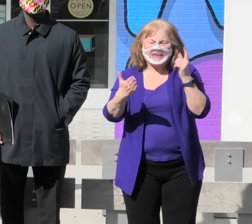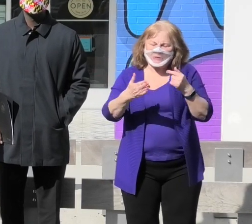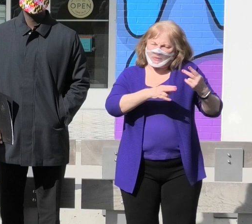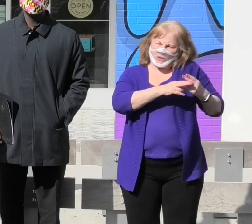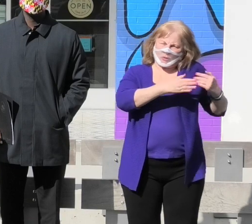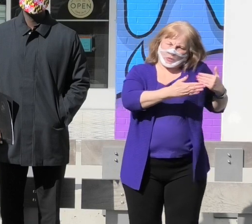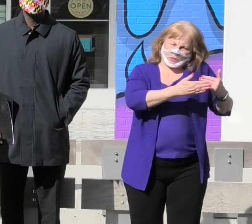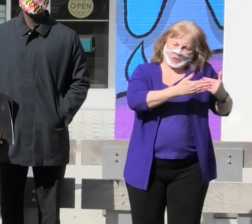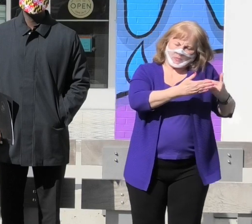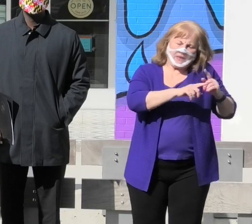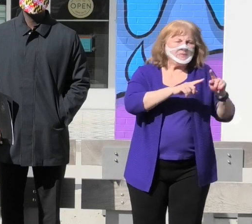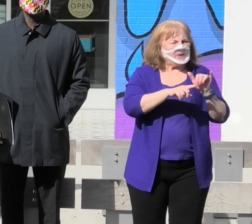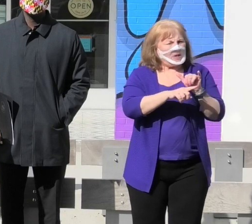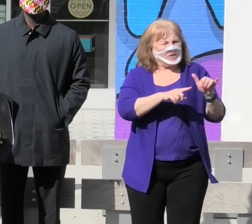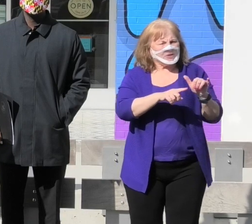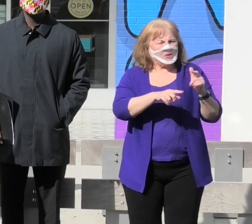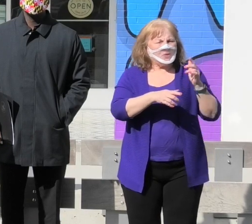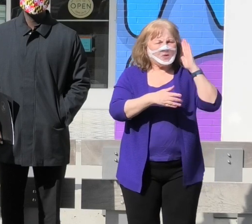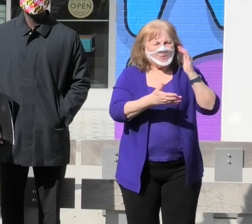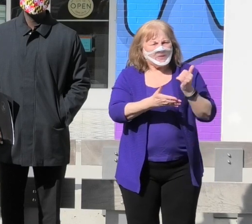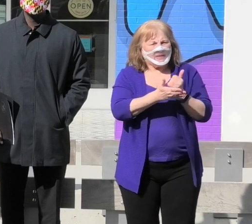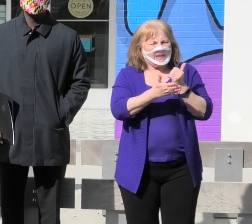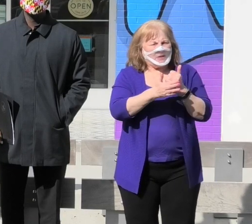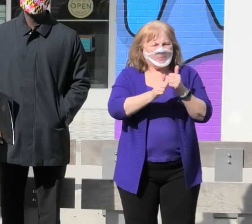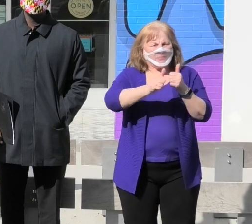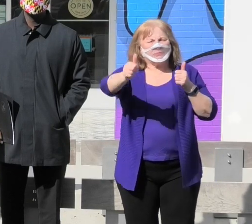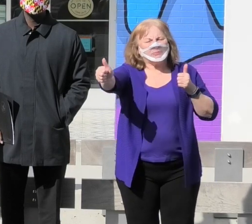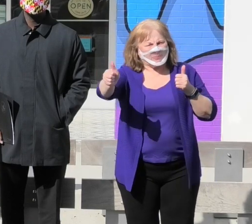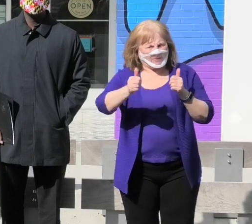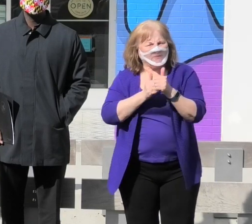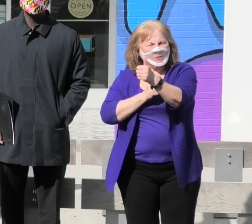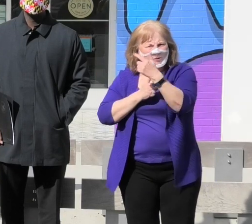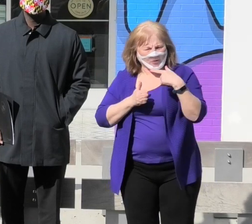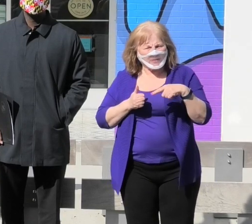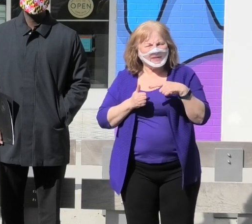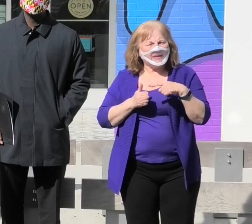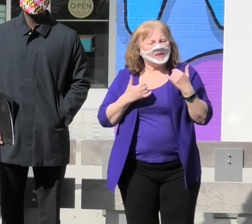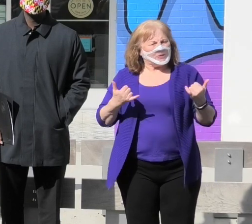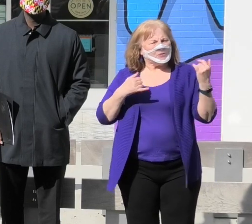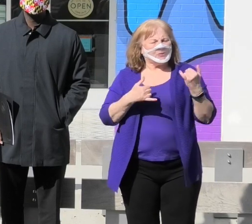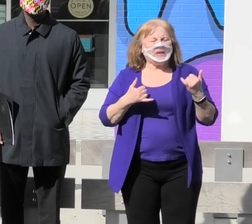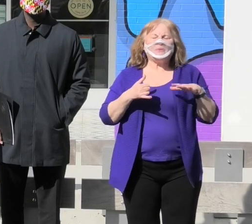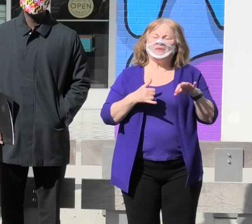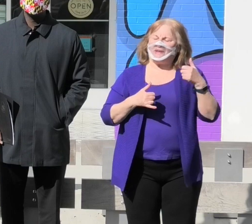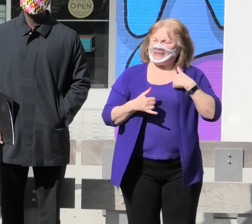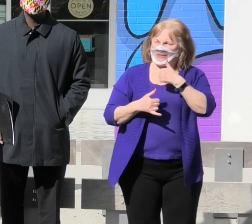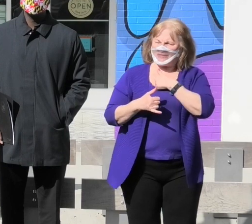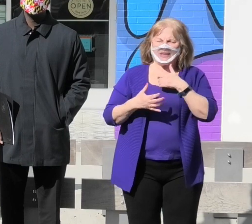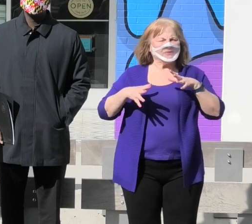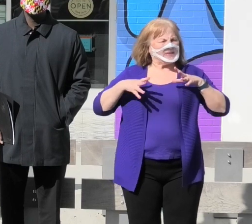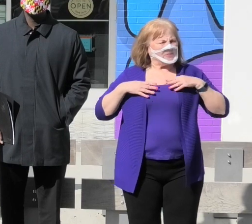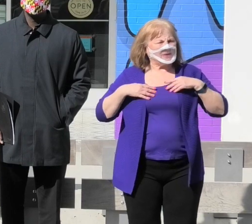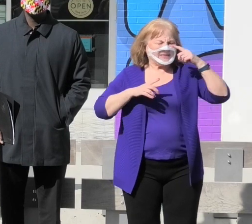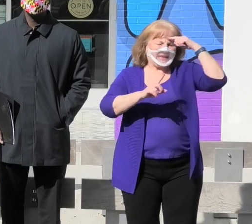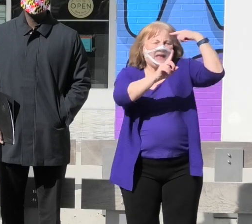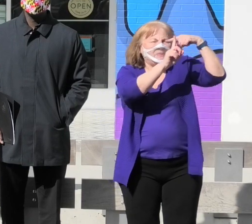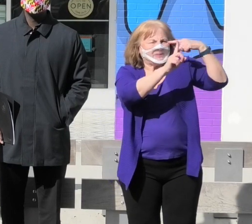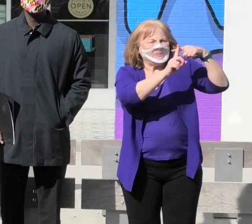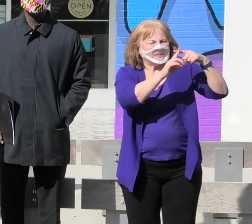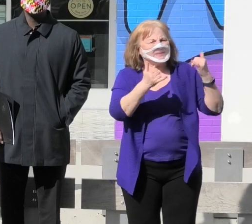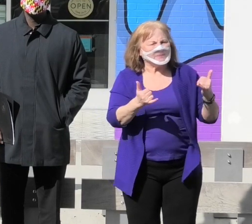short term, but also will help our community in the long term. Today, we find ourselves embracing optimism